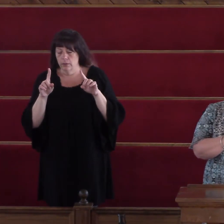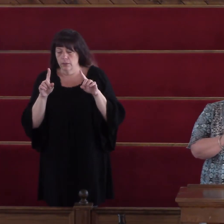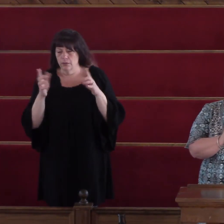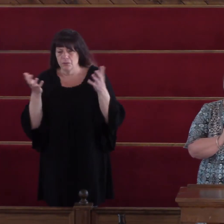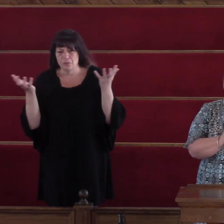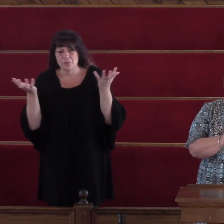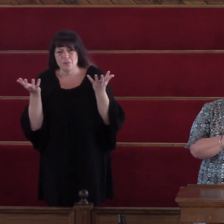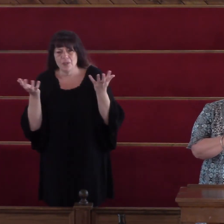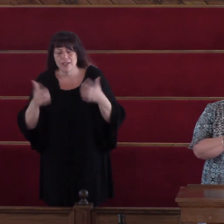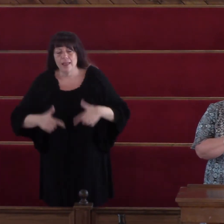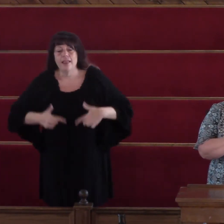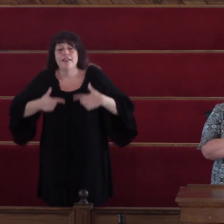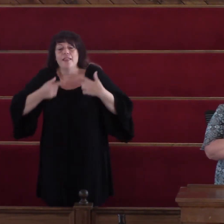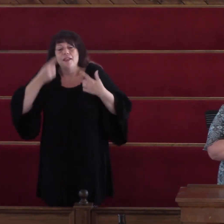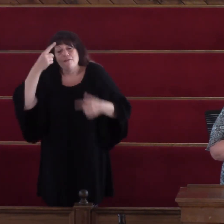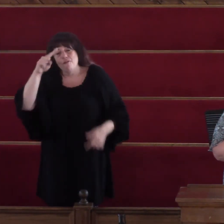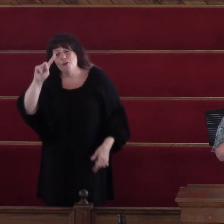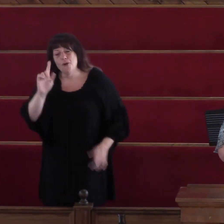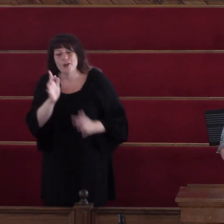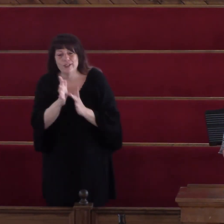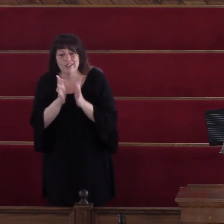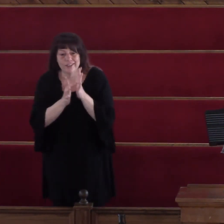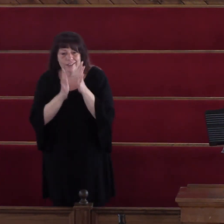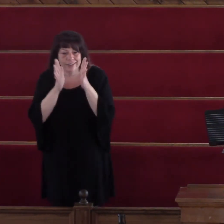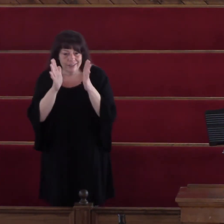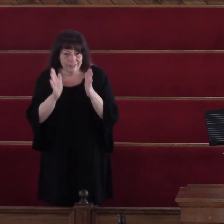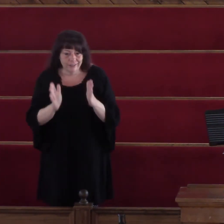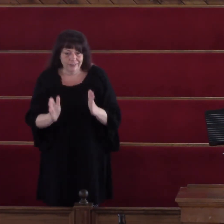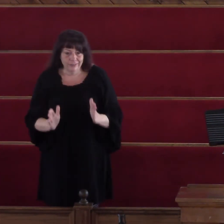for Jesus